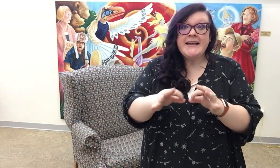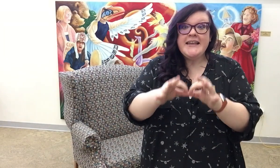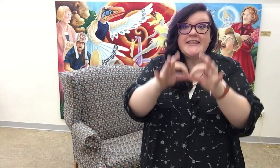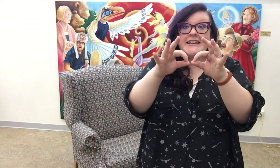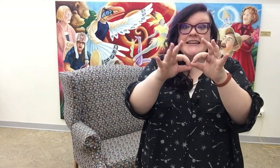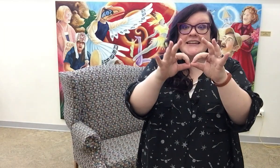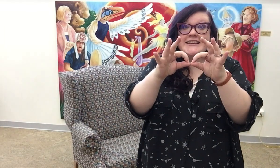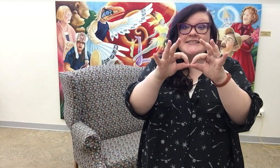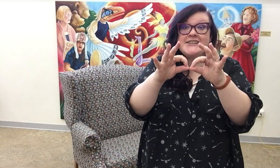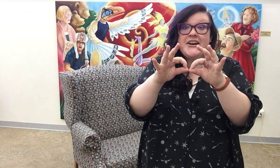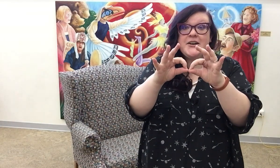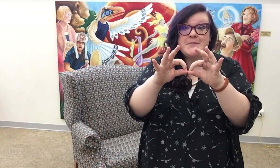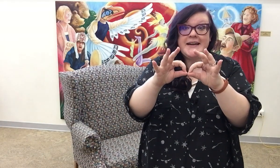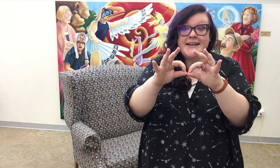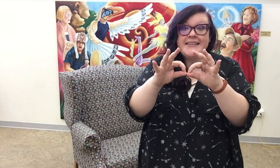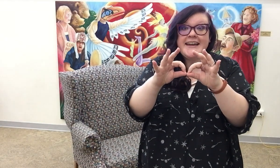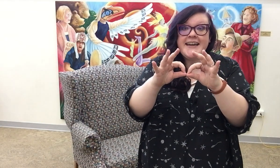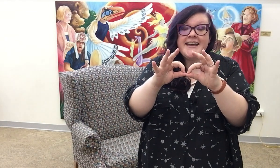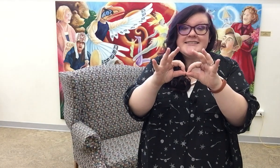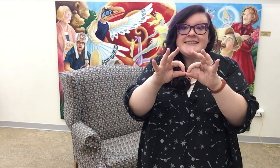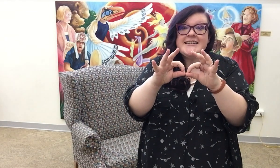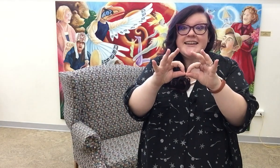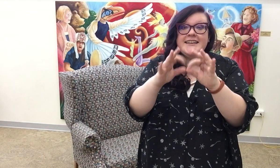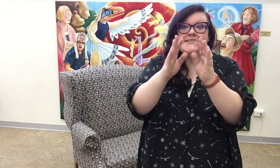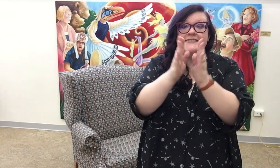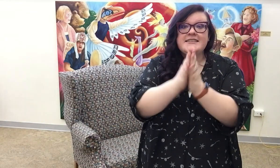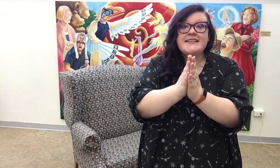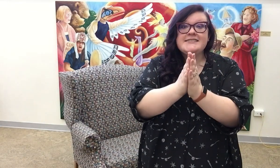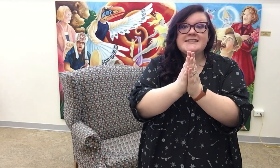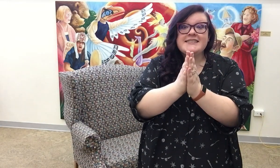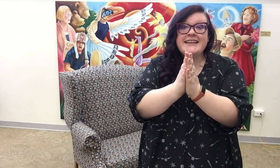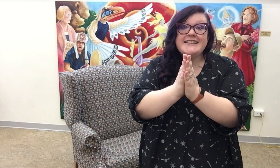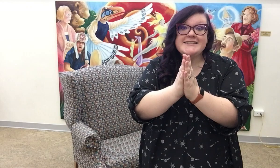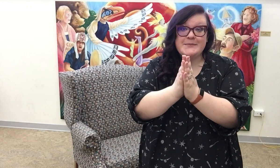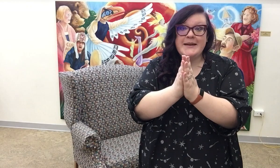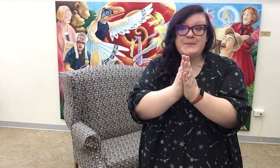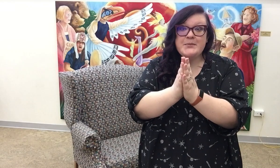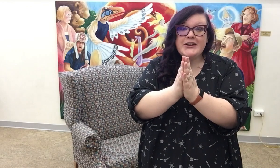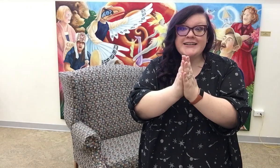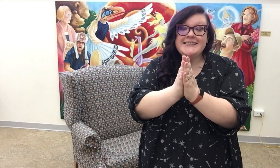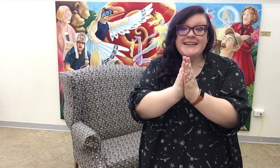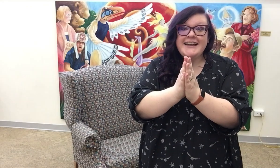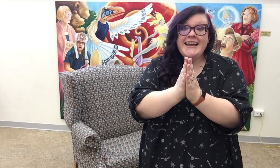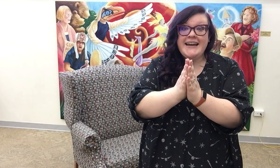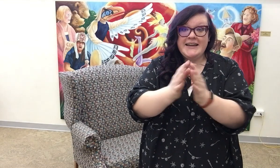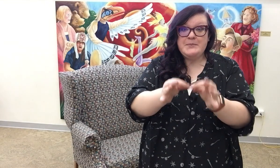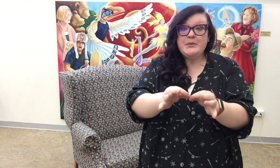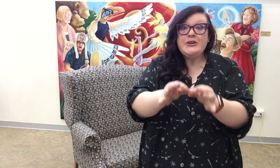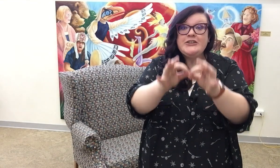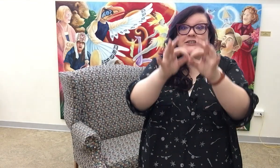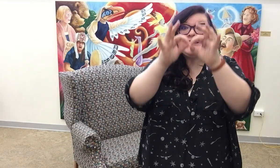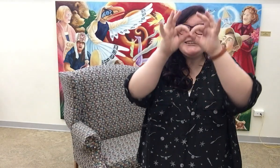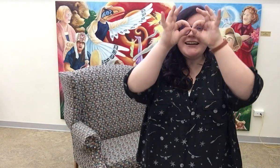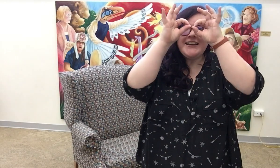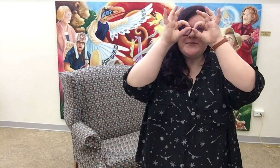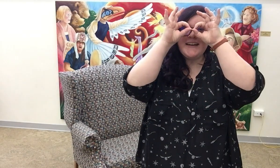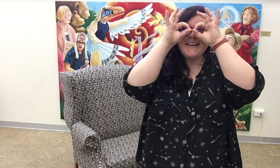These are my glasses. This is my book. I put on my